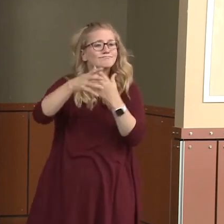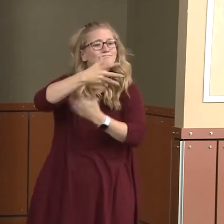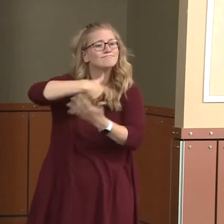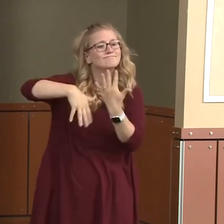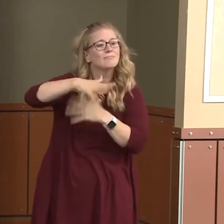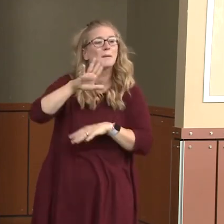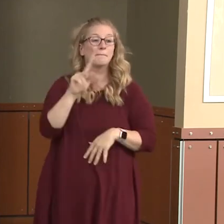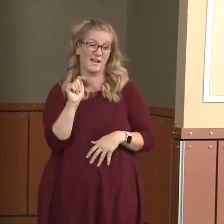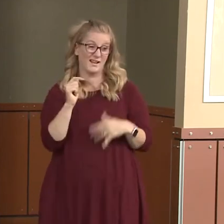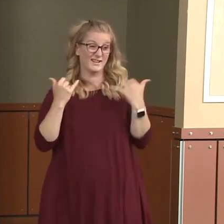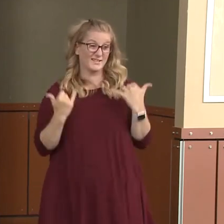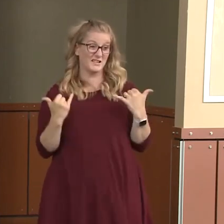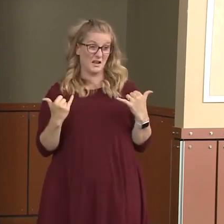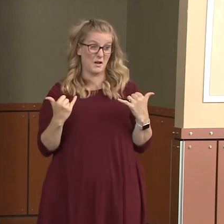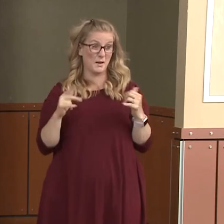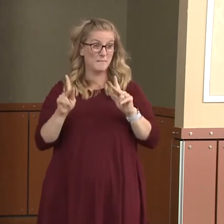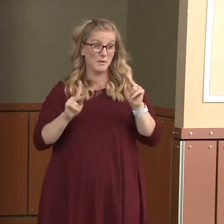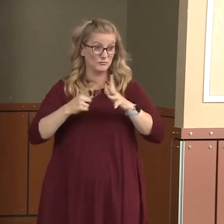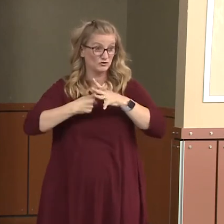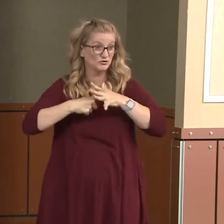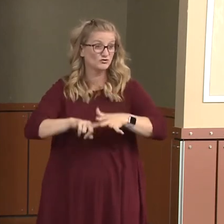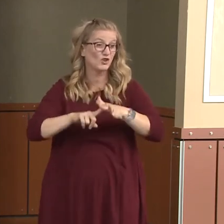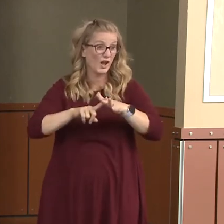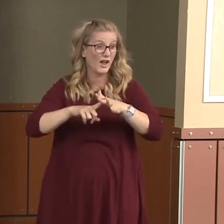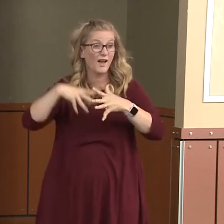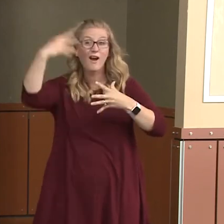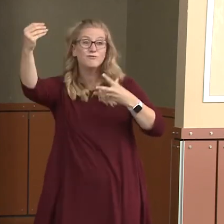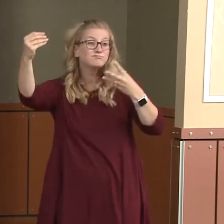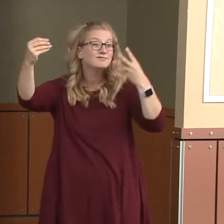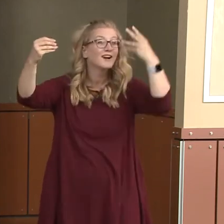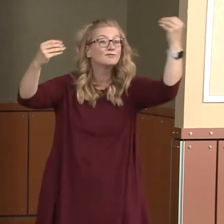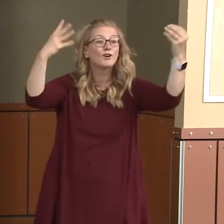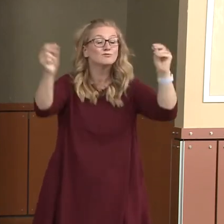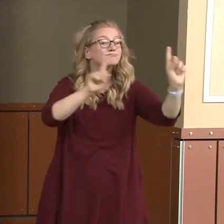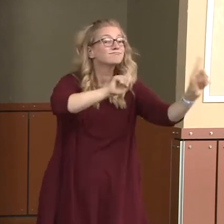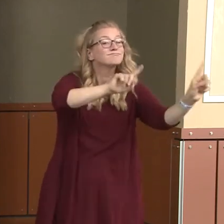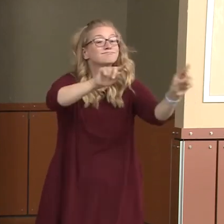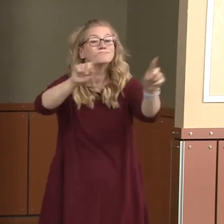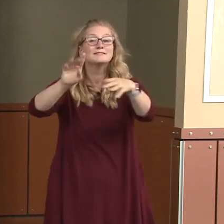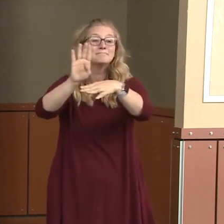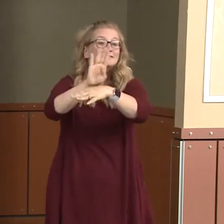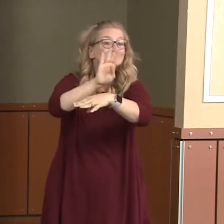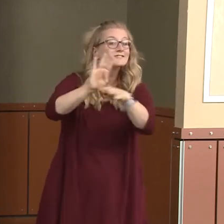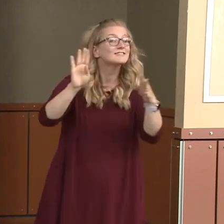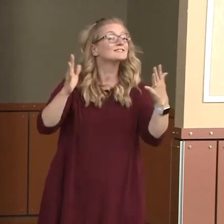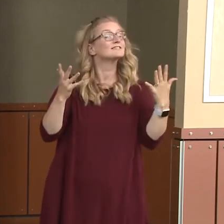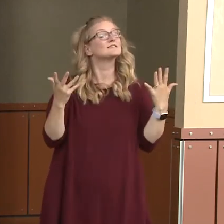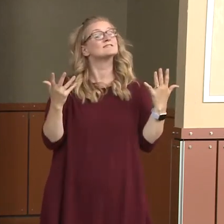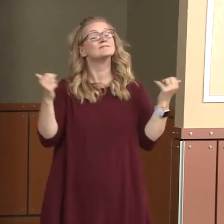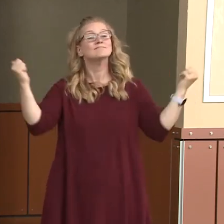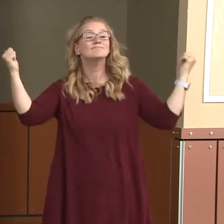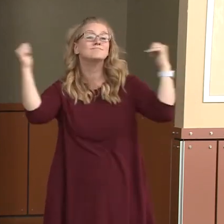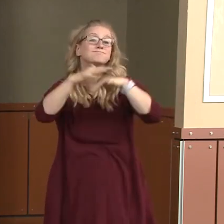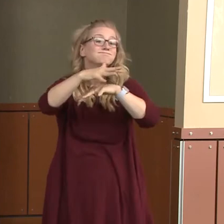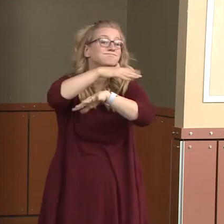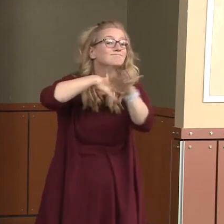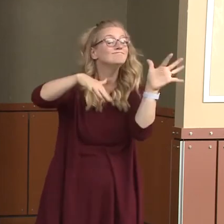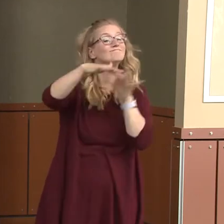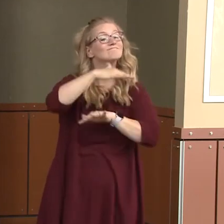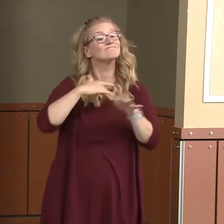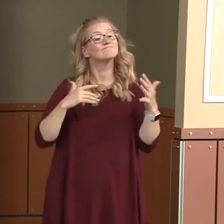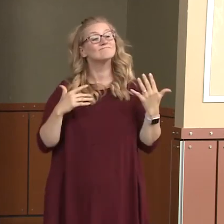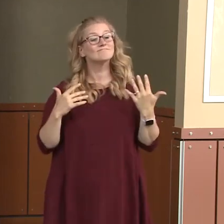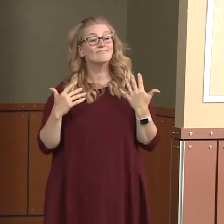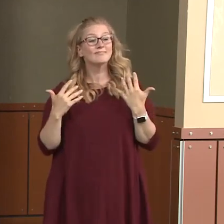people have started venturing out, as they're going into businesses, as they are having gatherings, whether allowed or